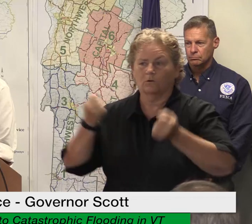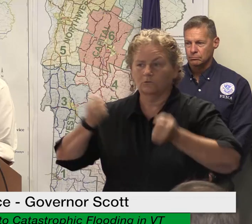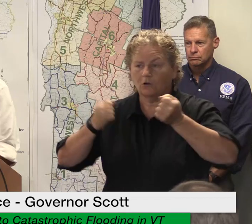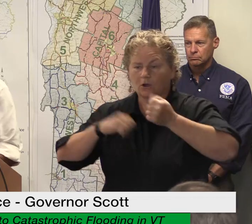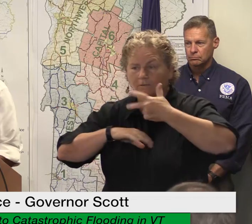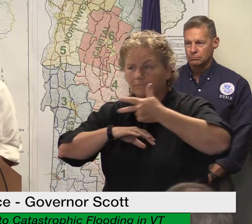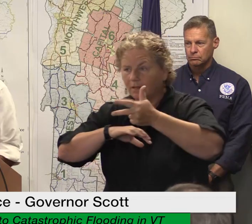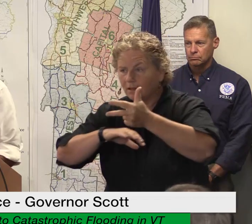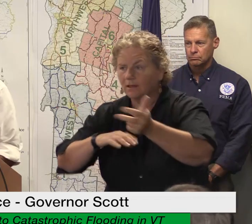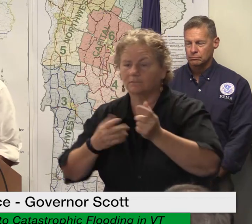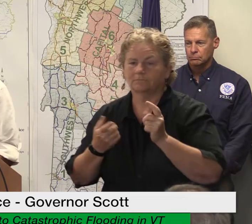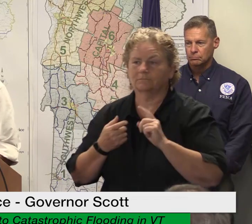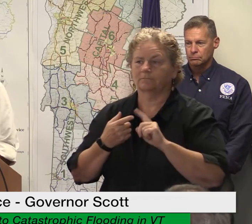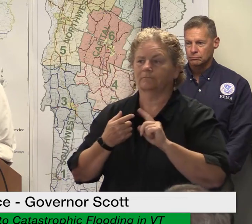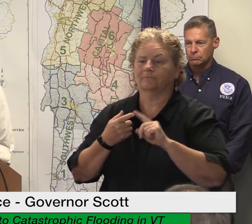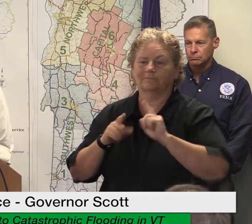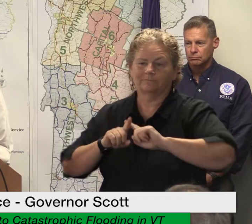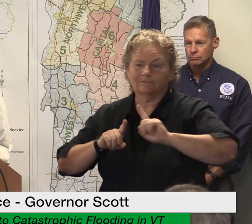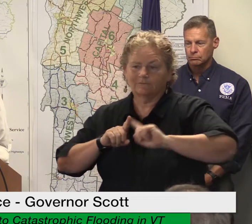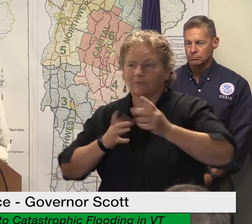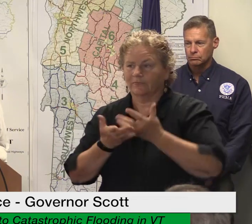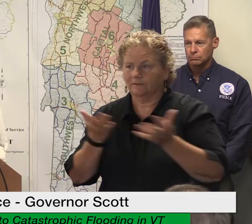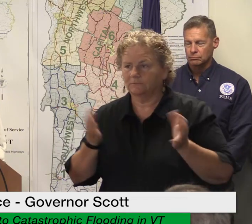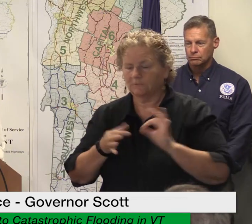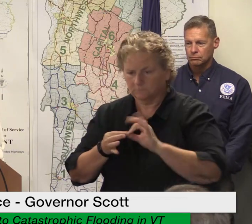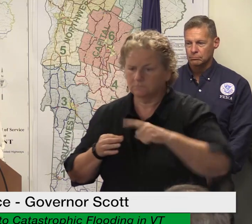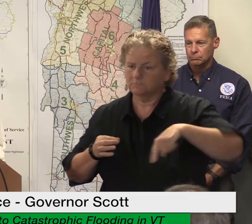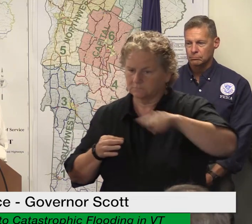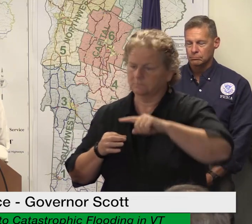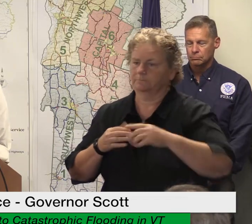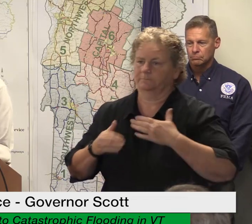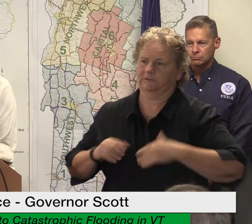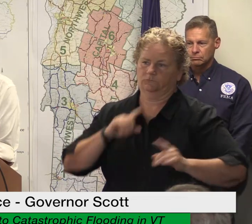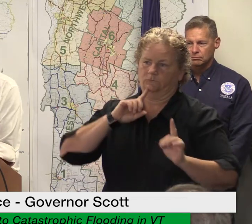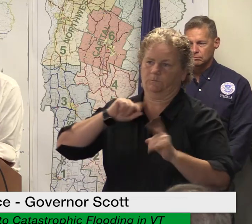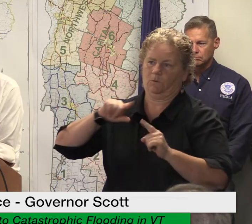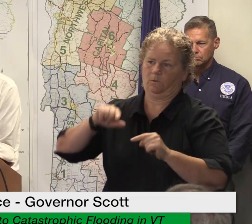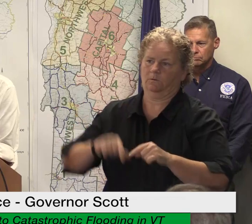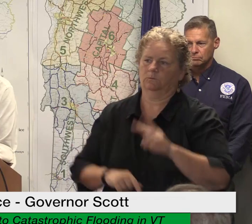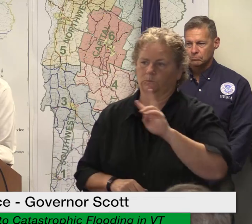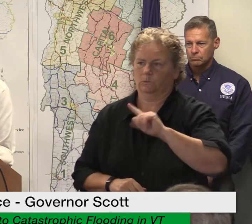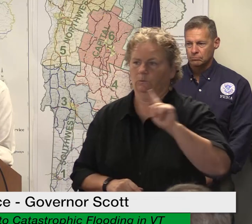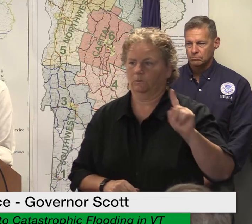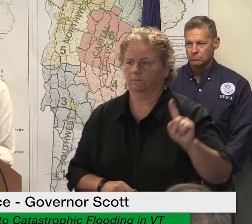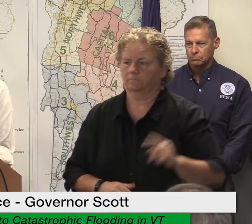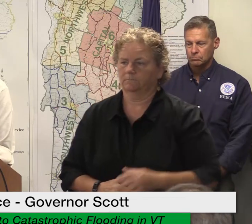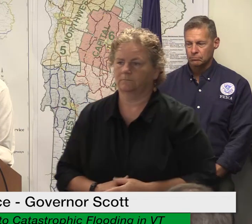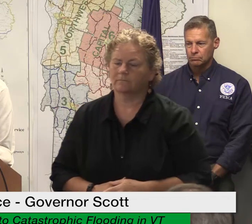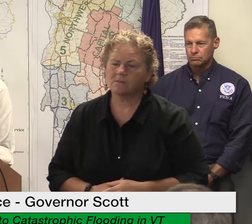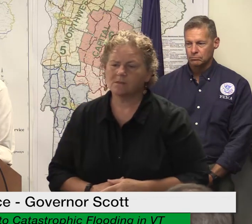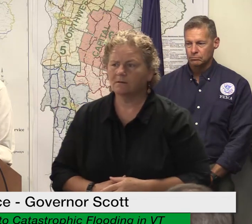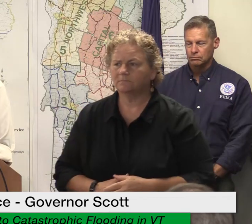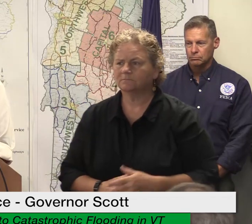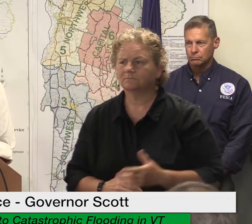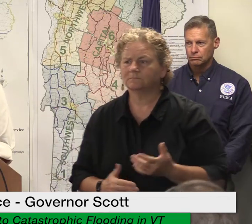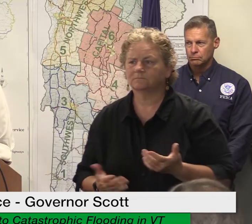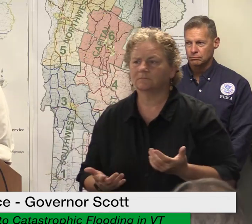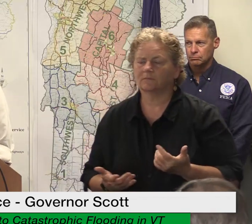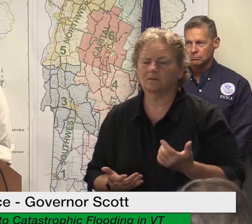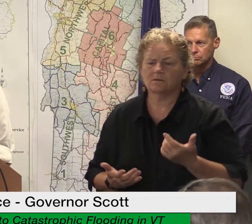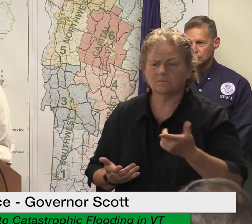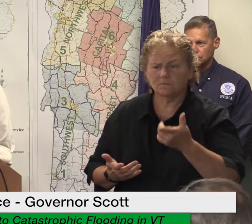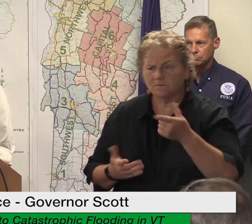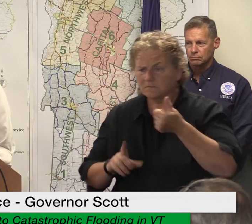please report it to 211 you may not think you need the help but by reporting your